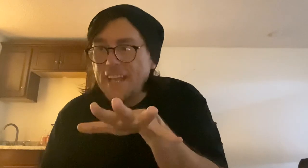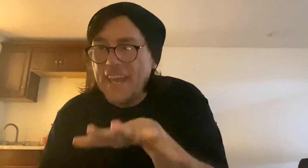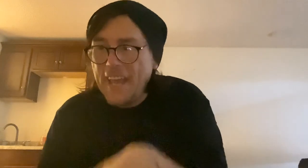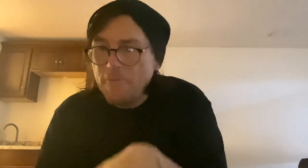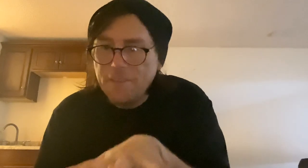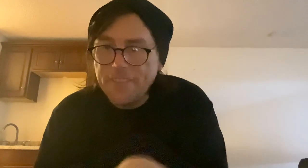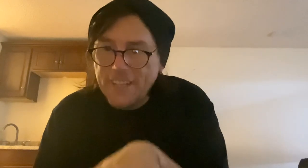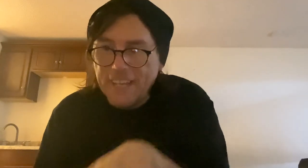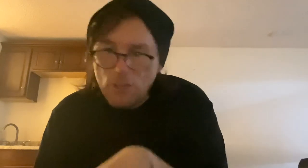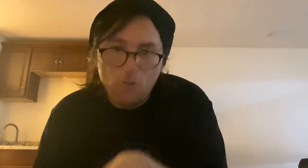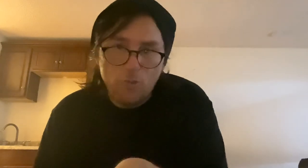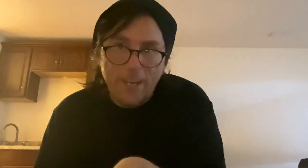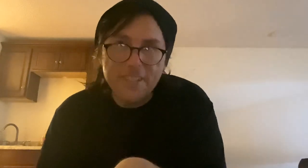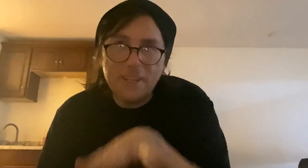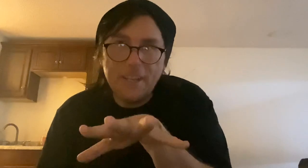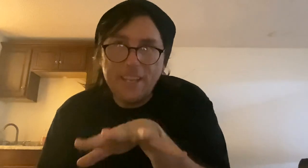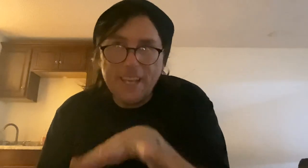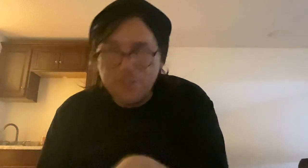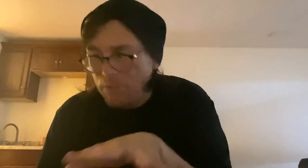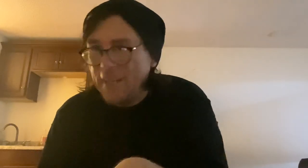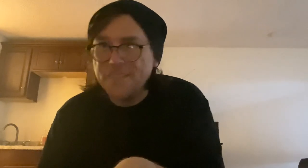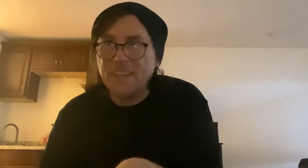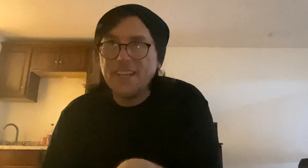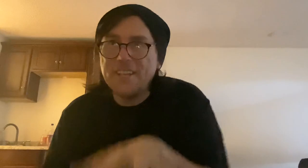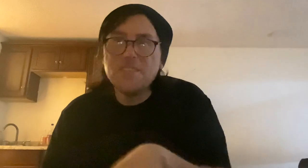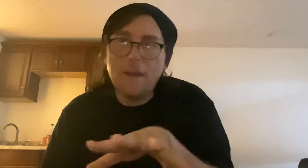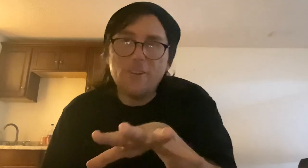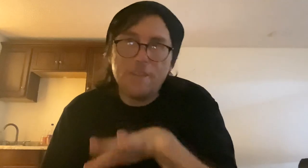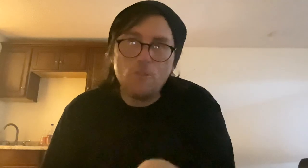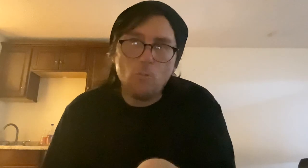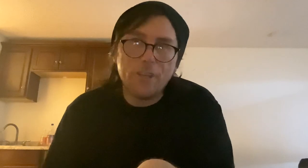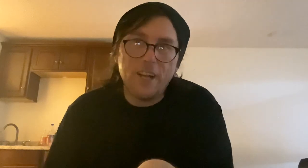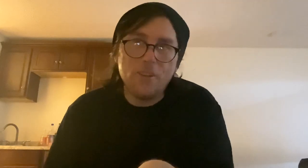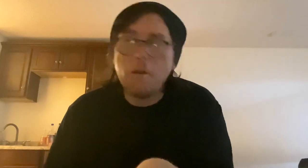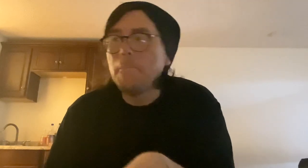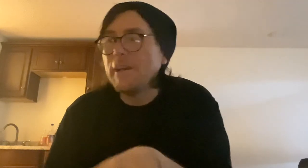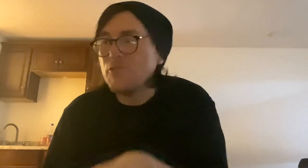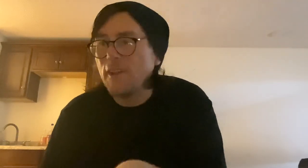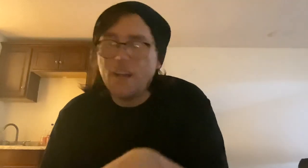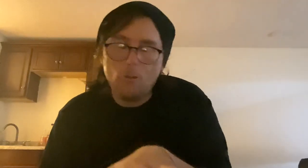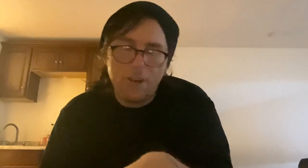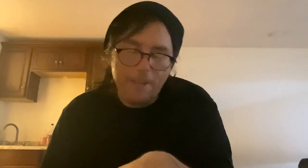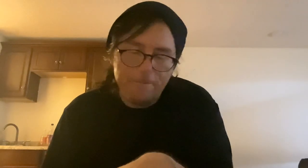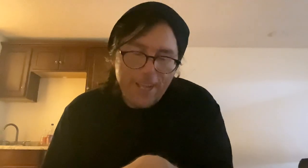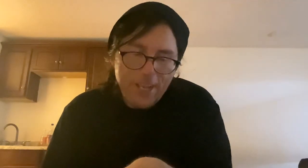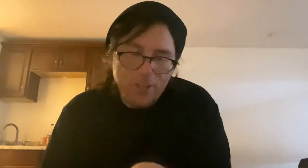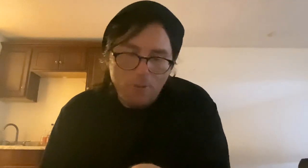everything that you create is owned by Disney. It doesn't matter if you're working on their properties or not or if you